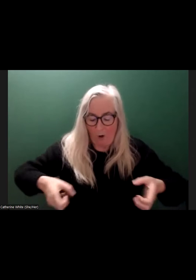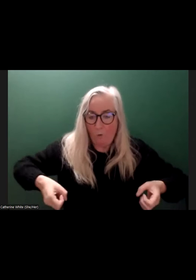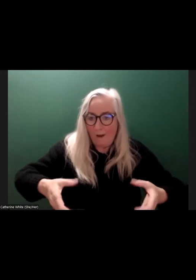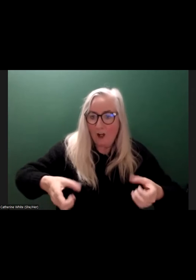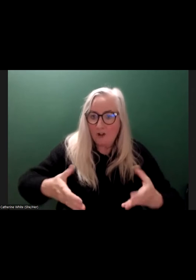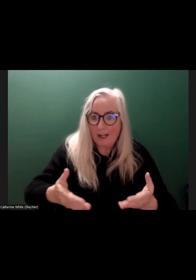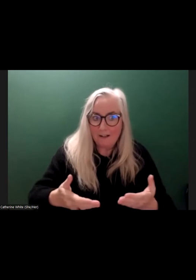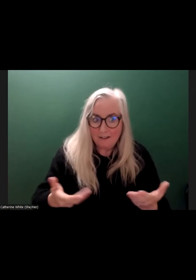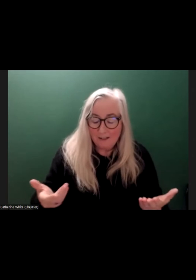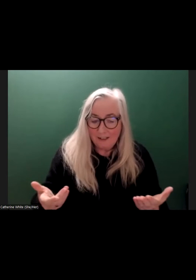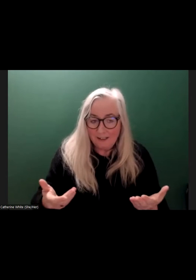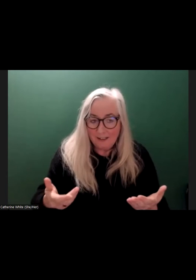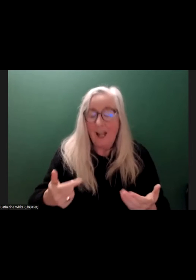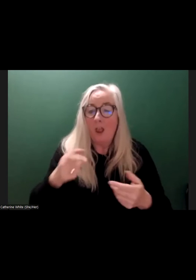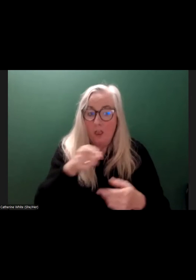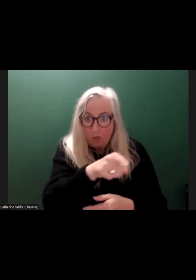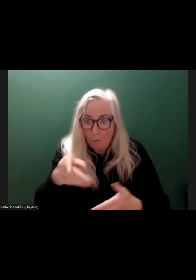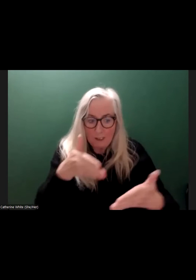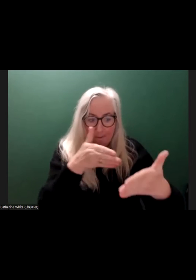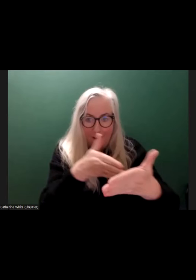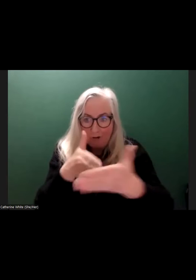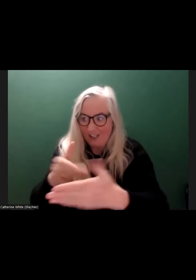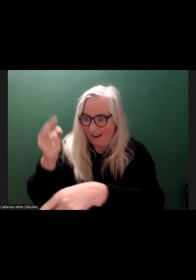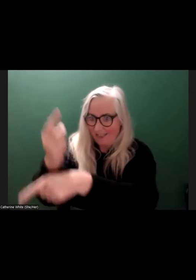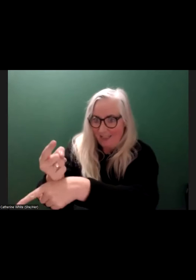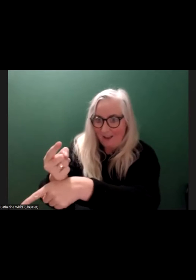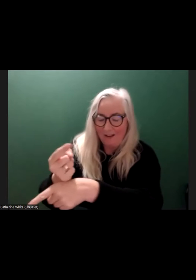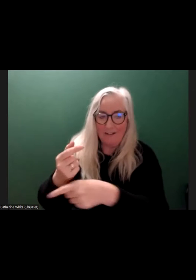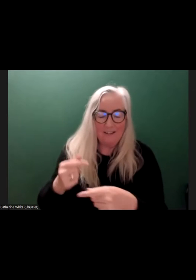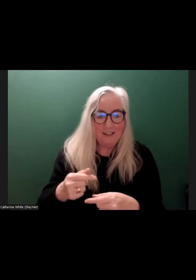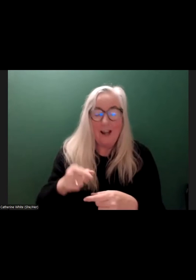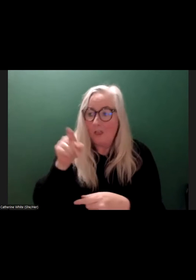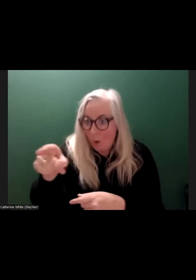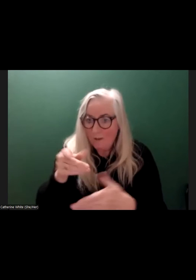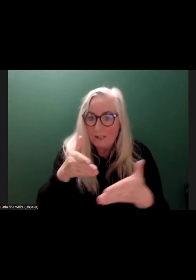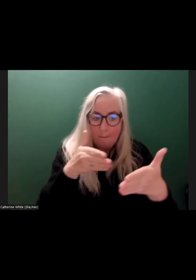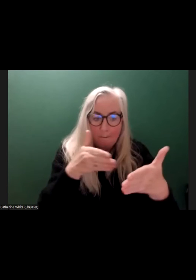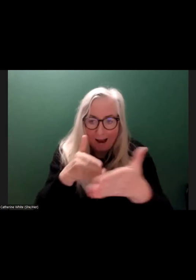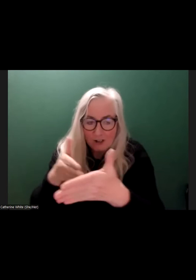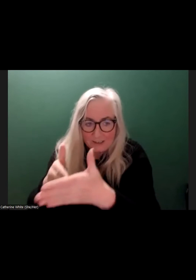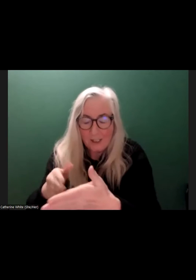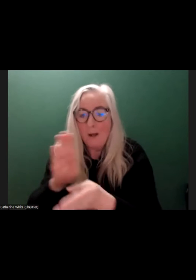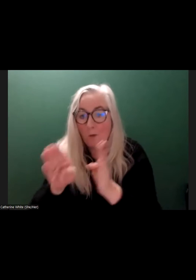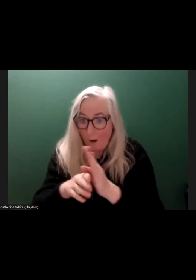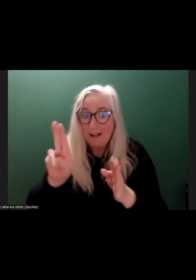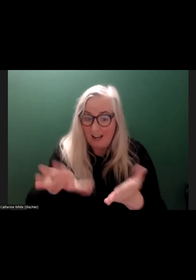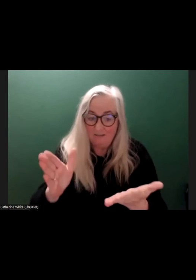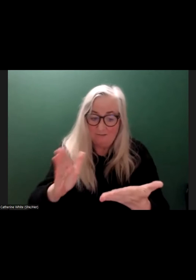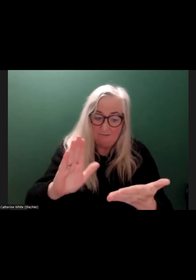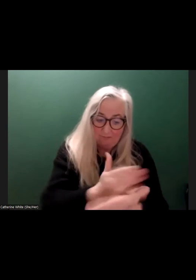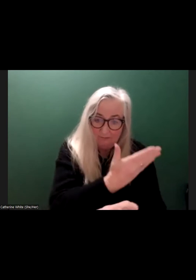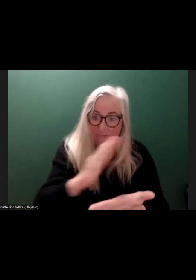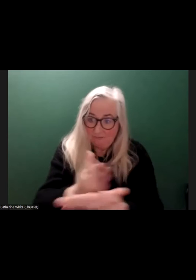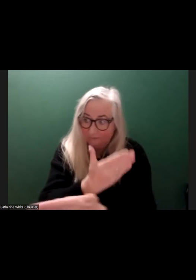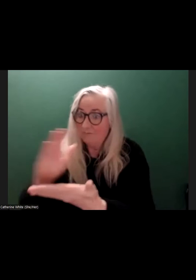They're not that I'm using a wheelchair. It's that these barriers are constructed. These barriers can therefore be disconstructed and deconstructed.